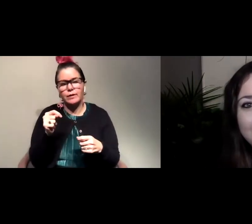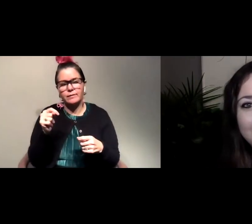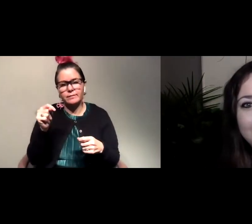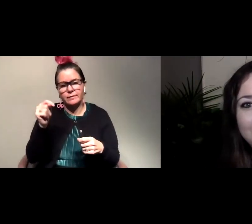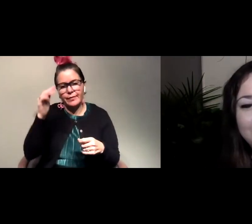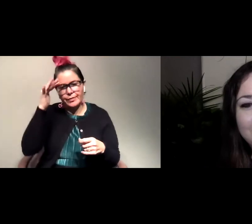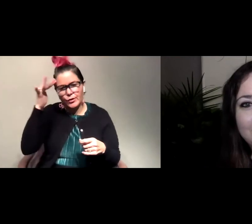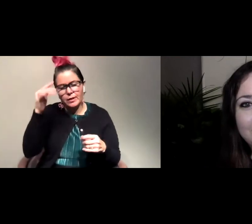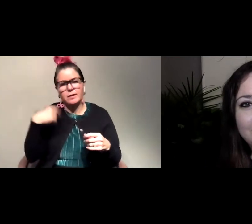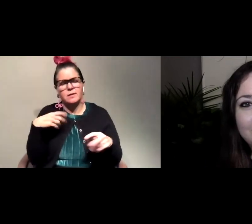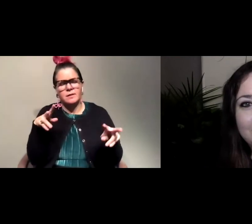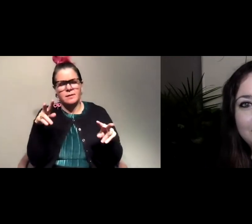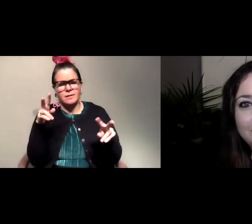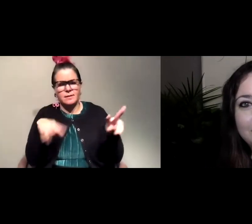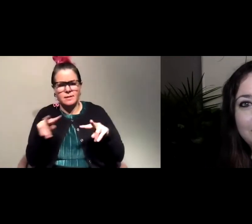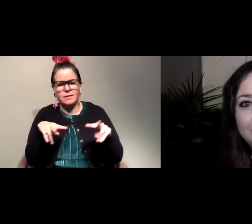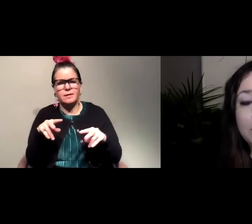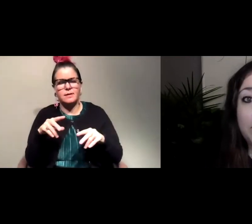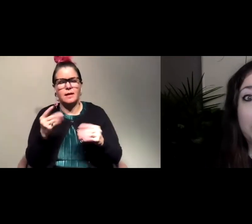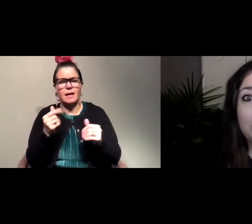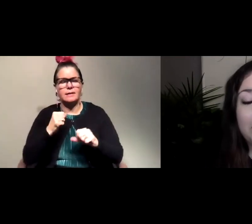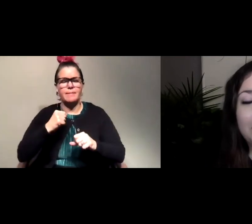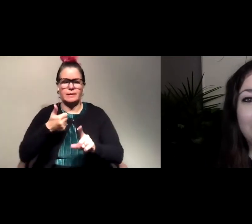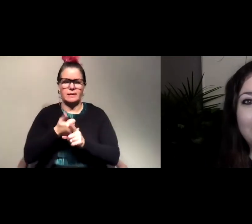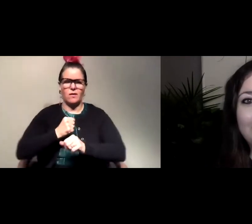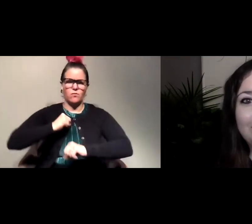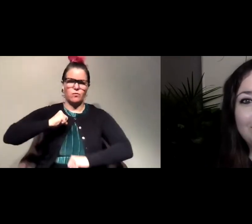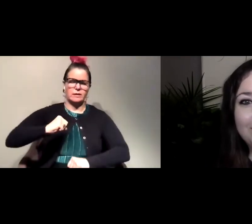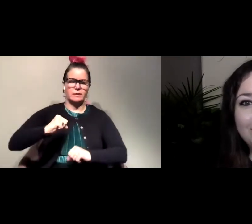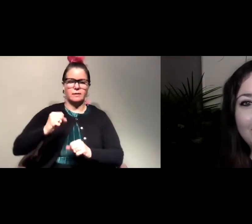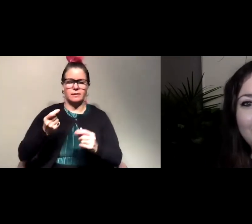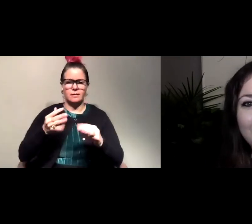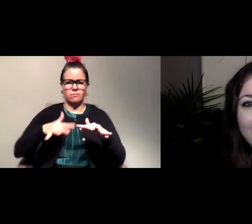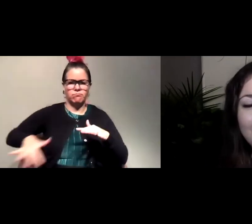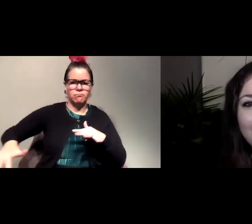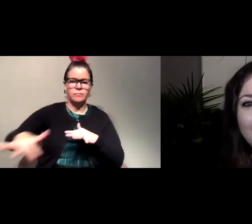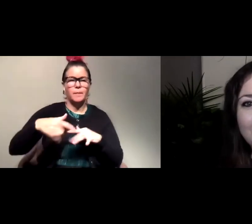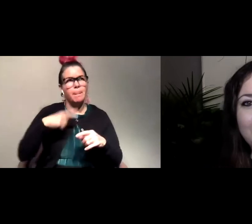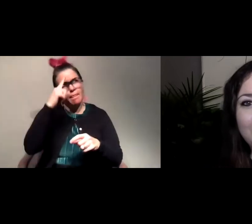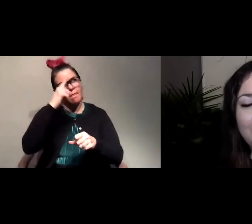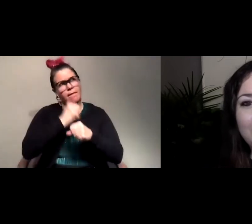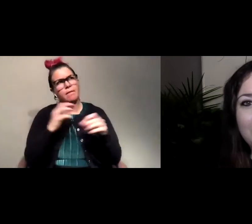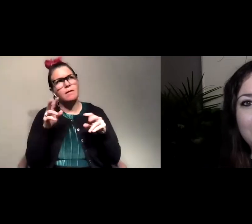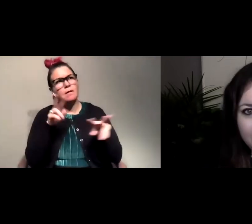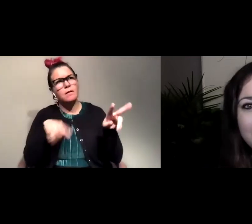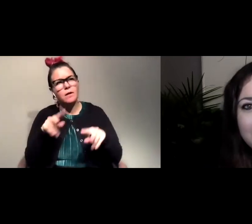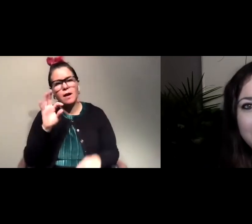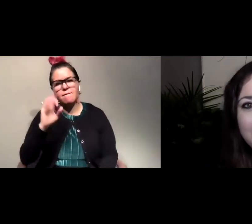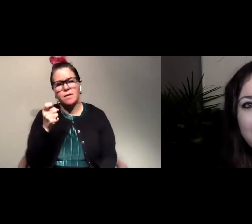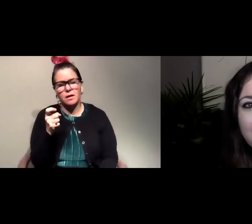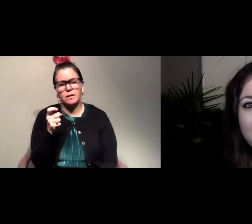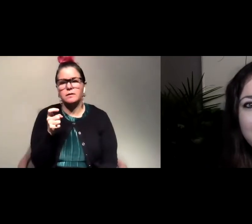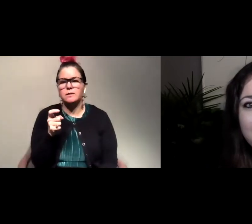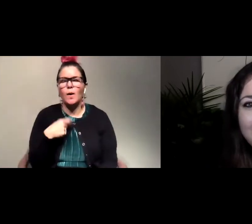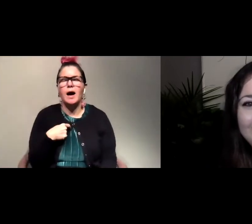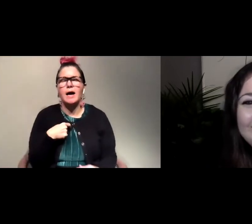think about our landscapes as a resistant surface so I kind of have to think about I'm say I'm looking at a fox I kind of have to put on my